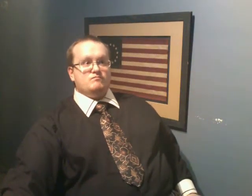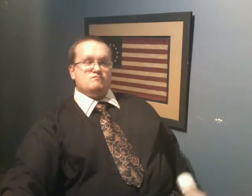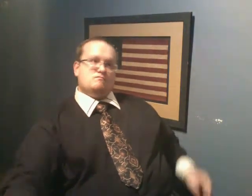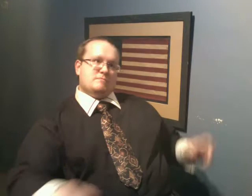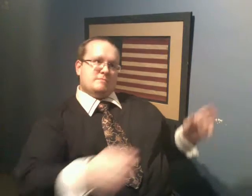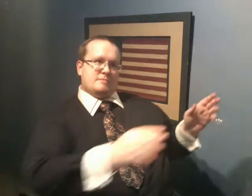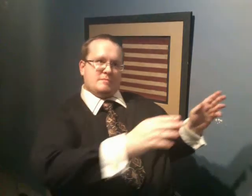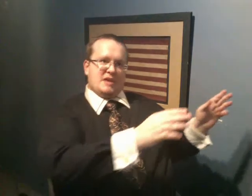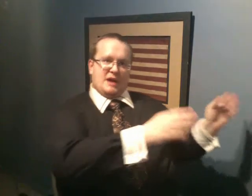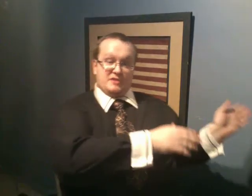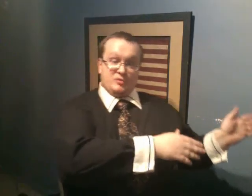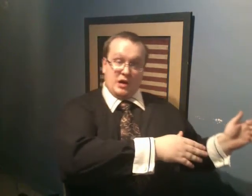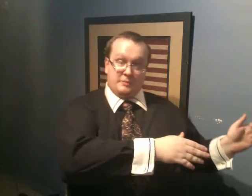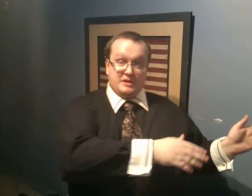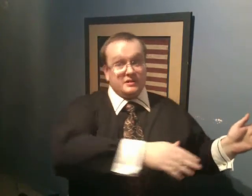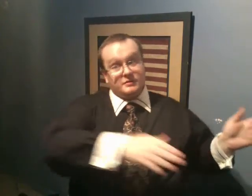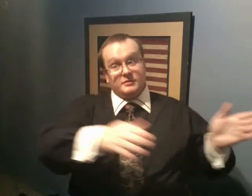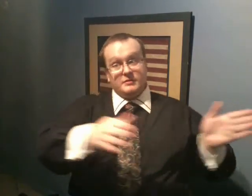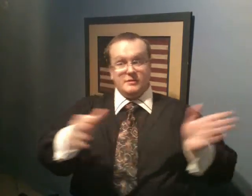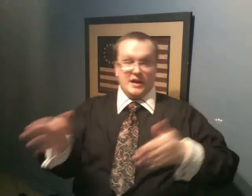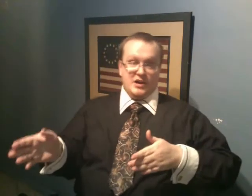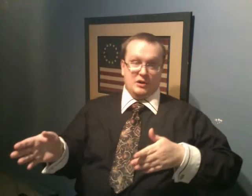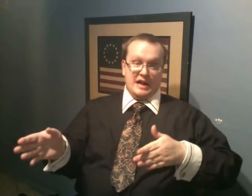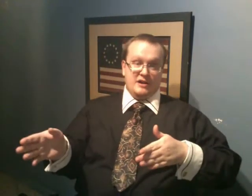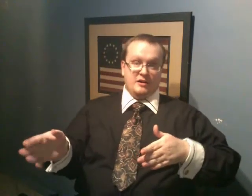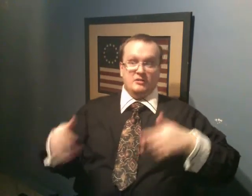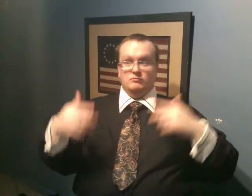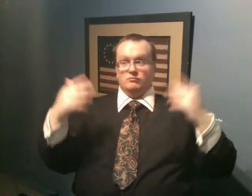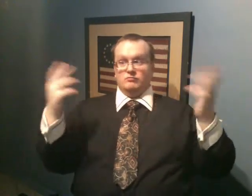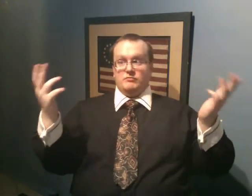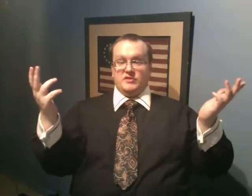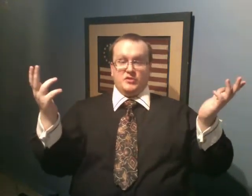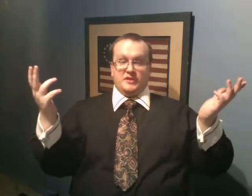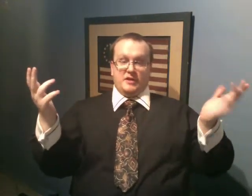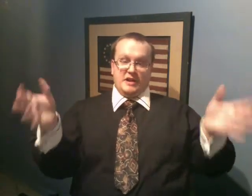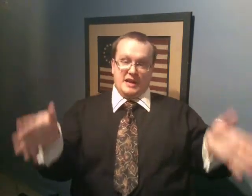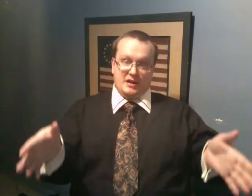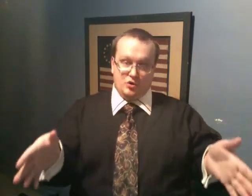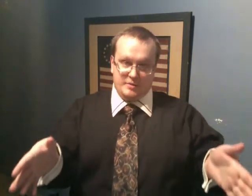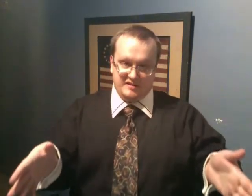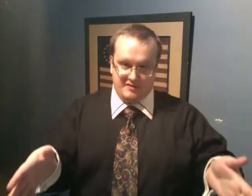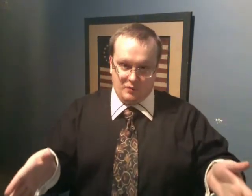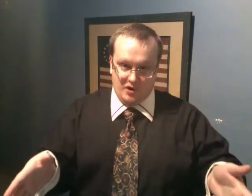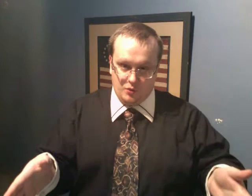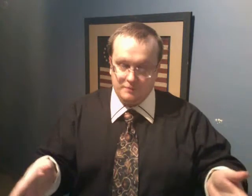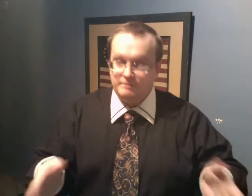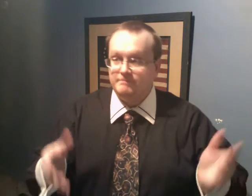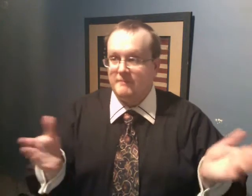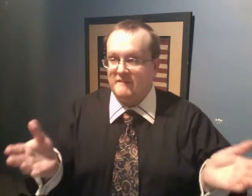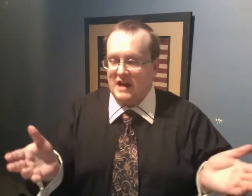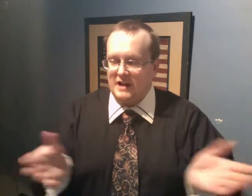And he got swamped a year later. So sorry. Too busy for you. Fine.